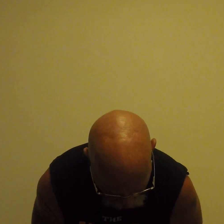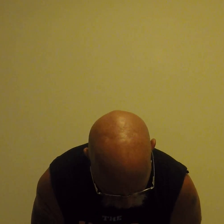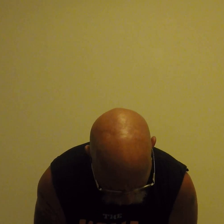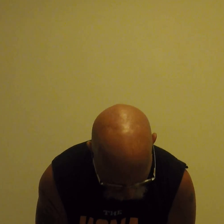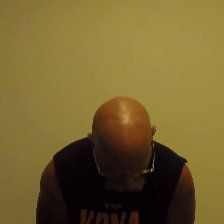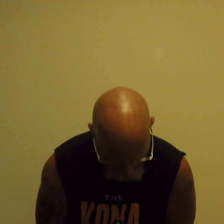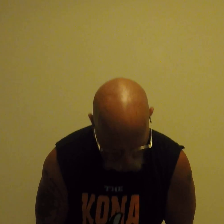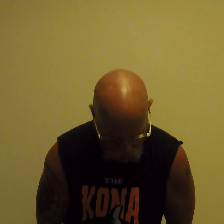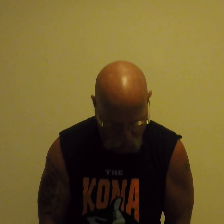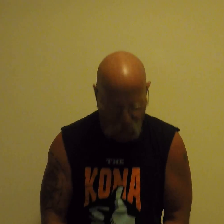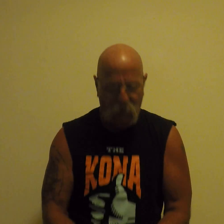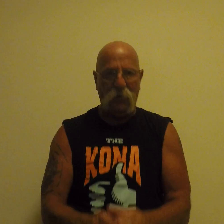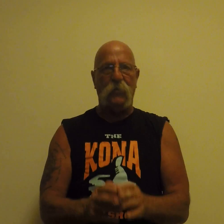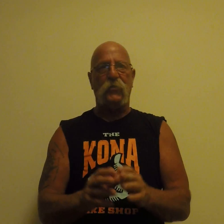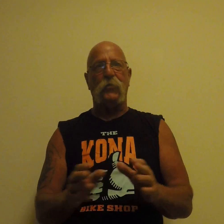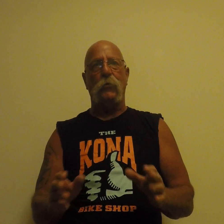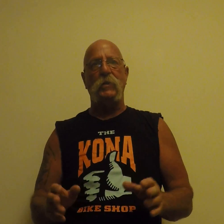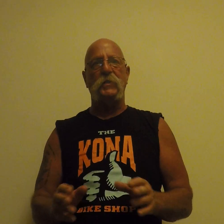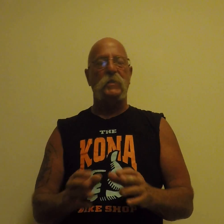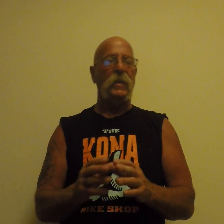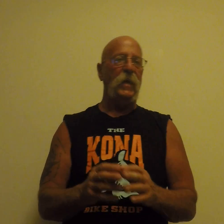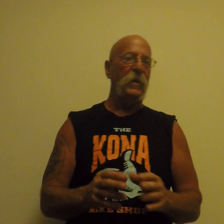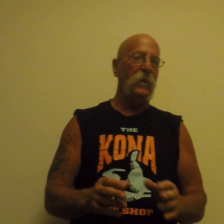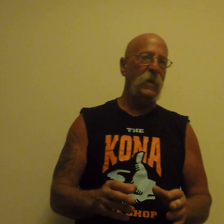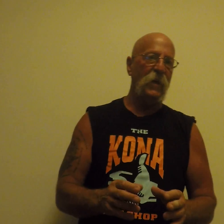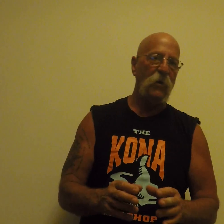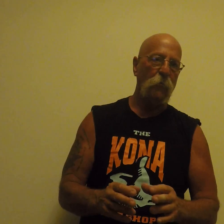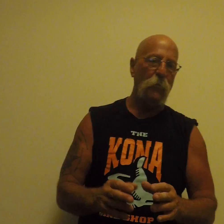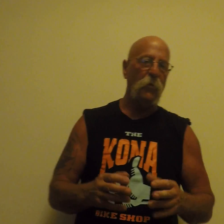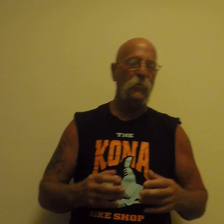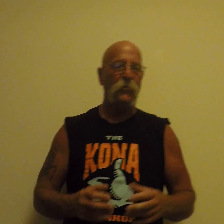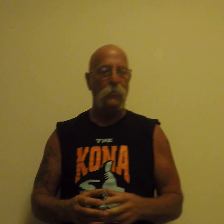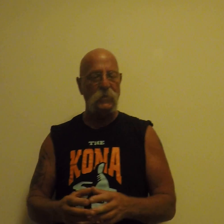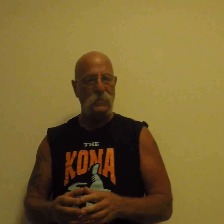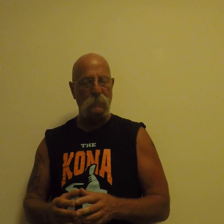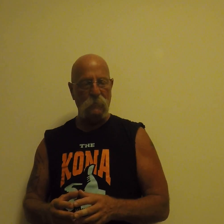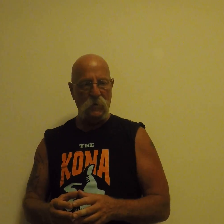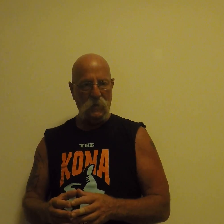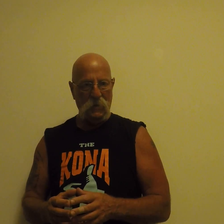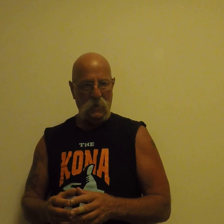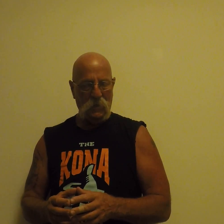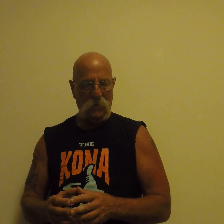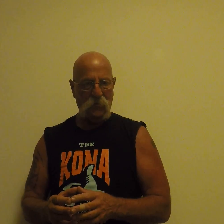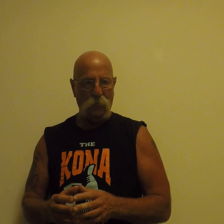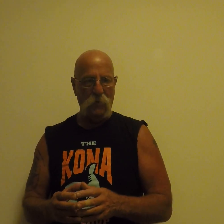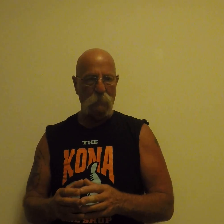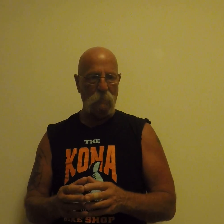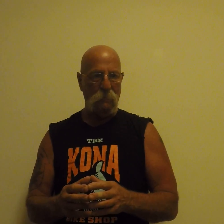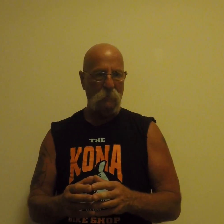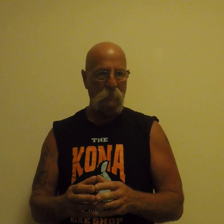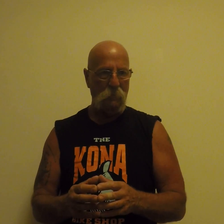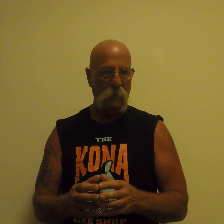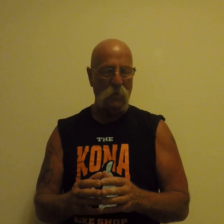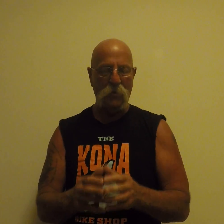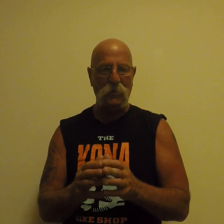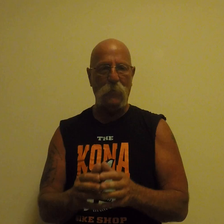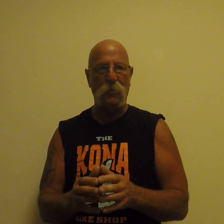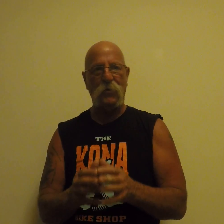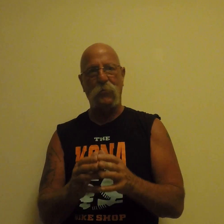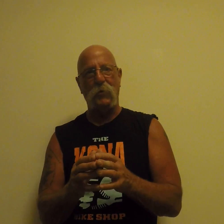Storytelling. tell ourselves stories day in and day out. We build stories. This one, long time ago, this one